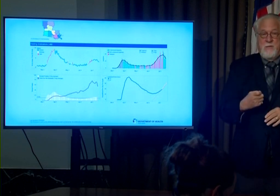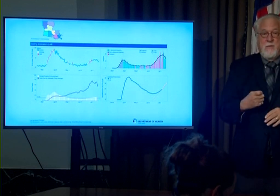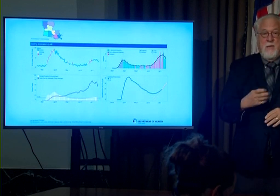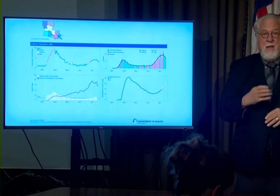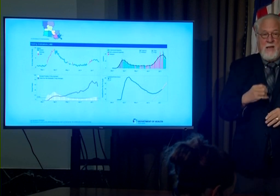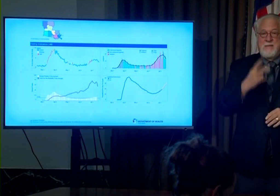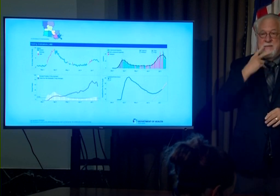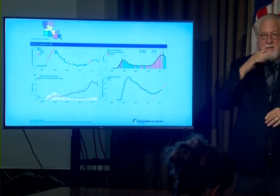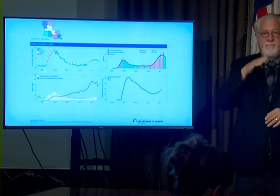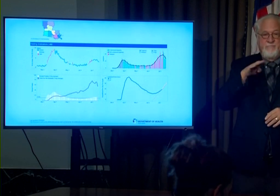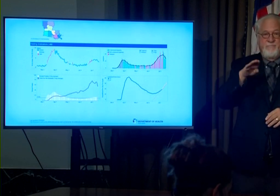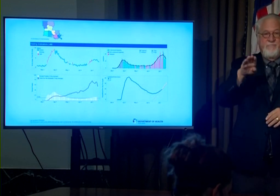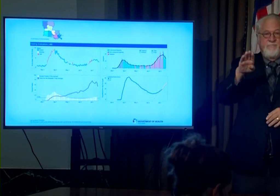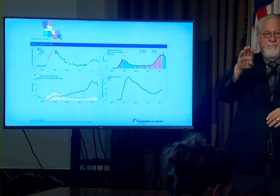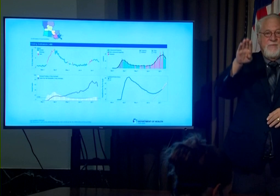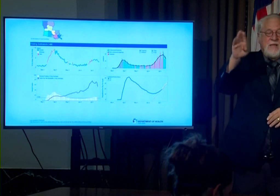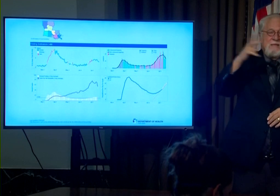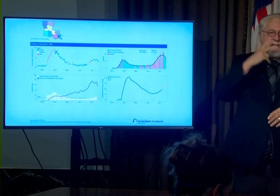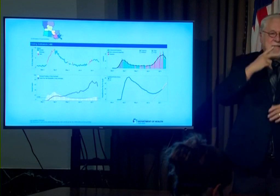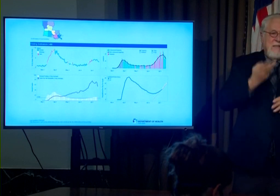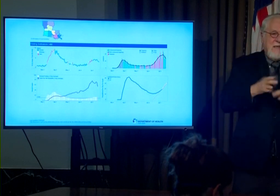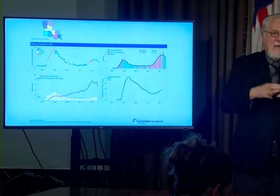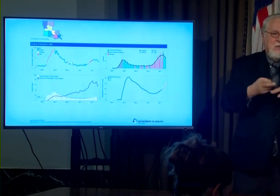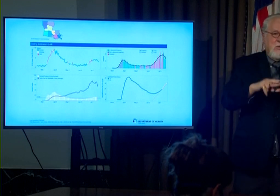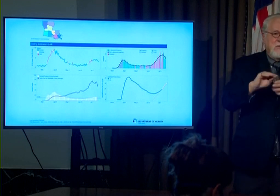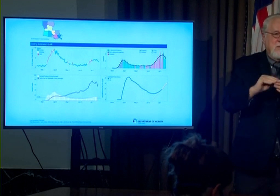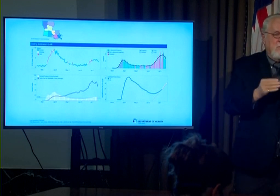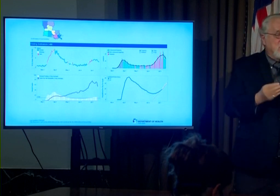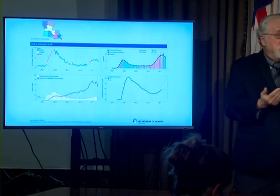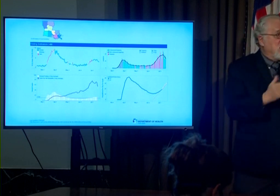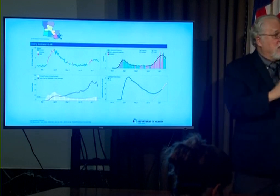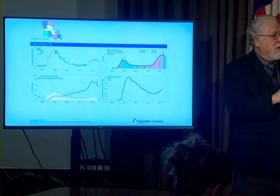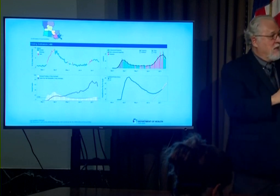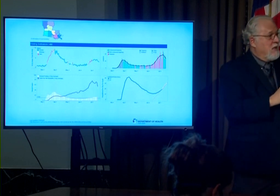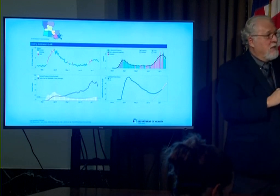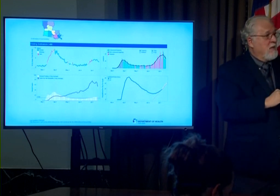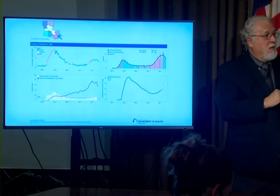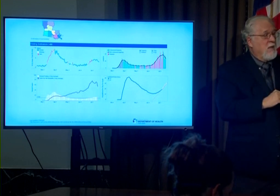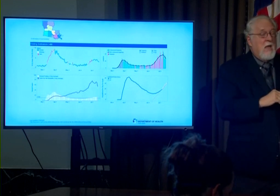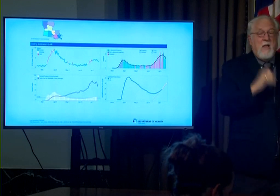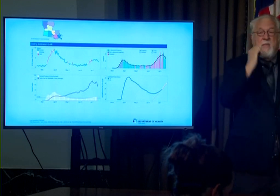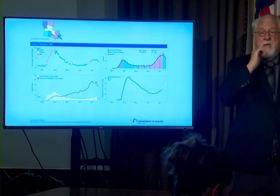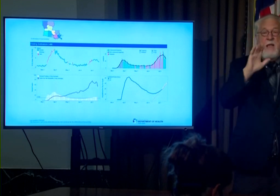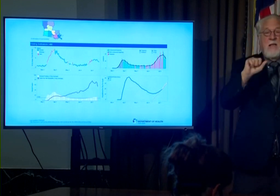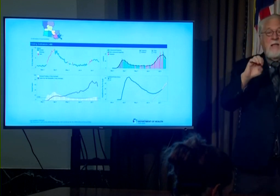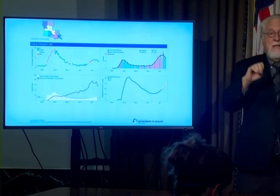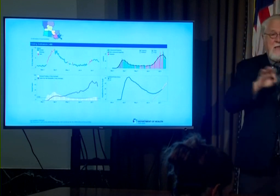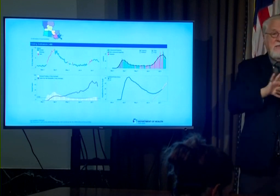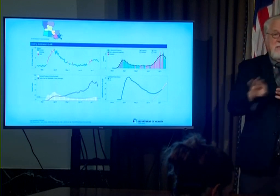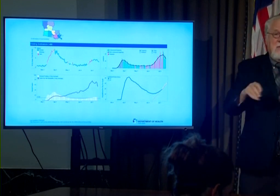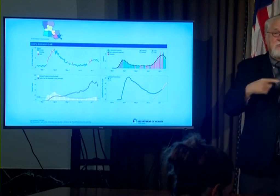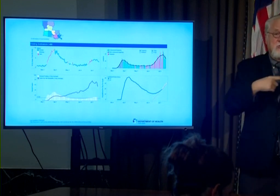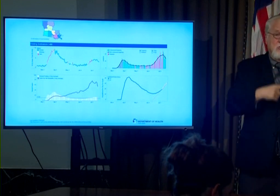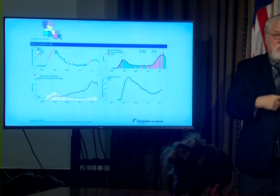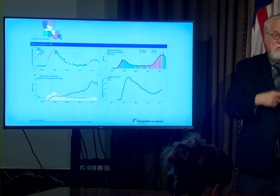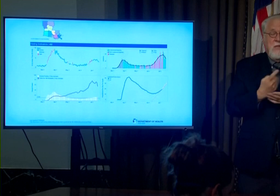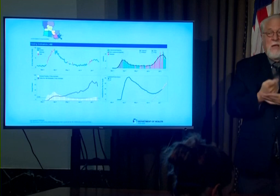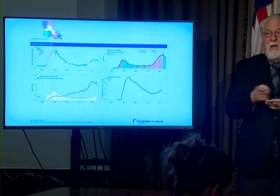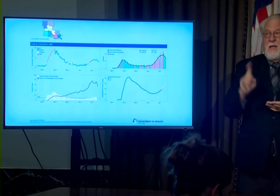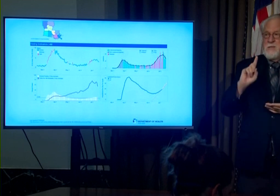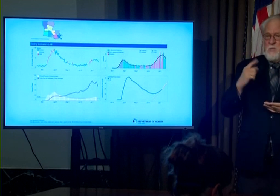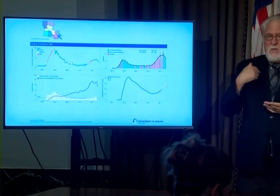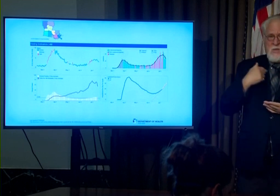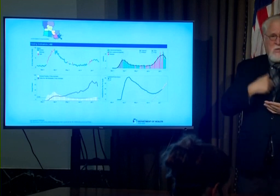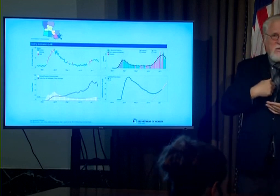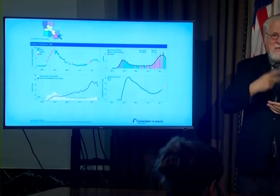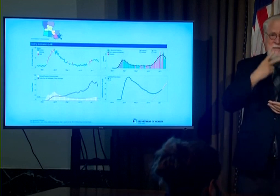that steadily across the state we continue to see increased numbers and again our daily case counts would indicate that in the last week we had been seeing